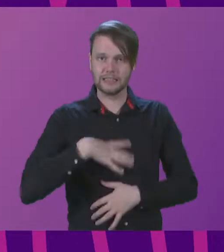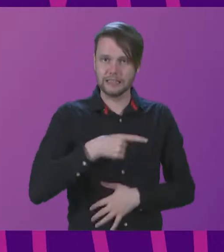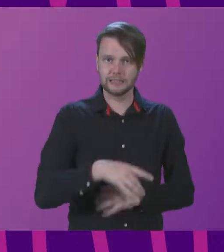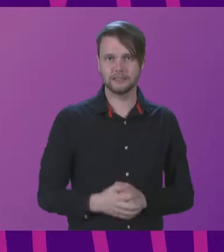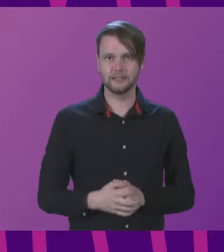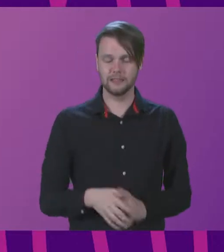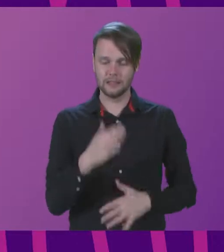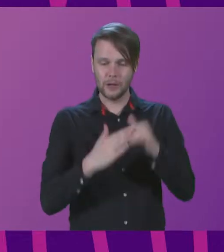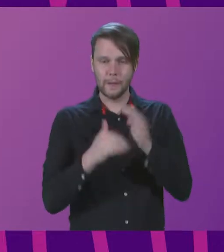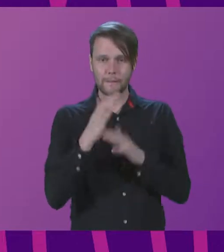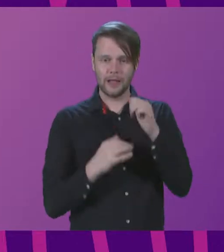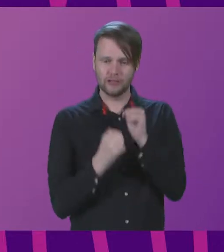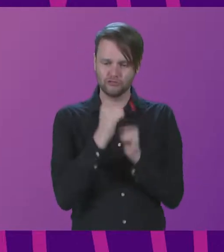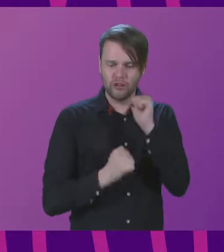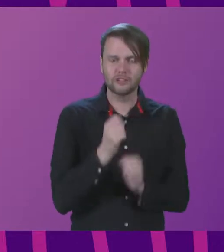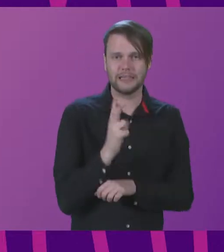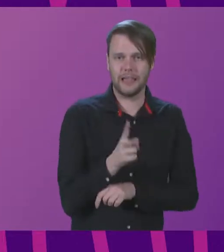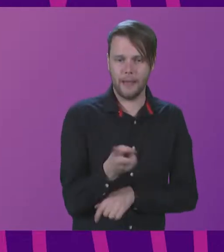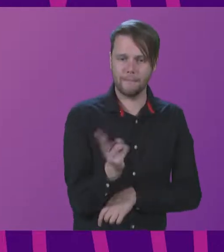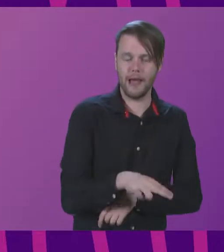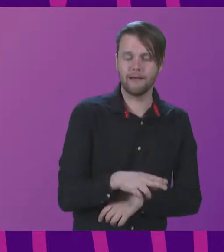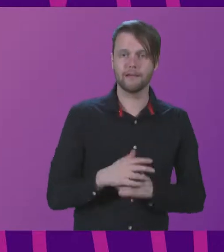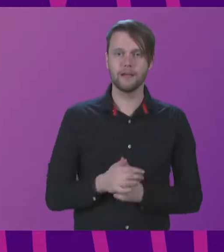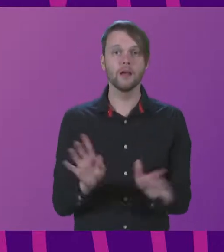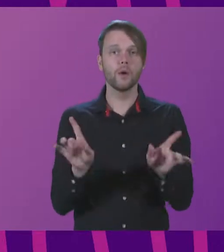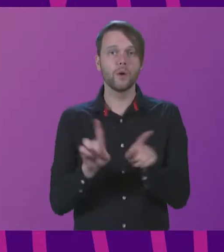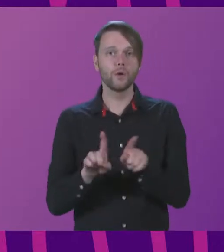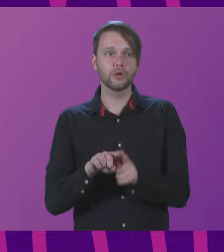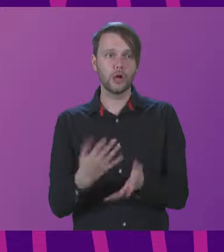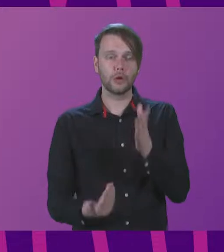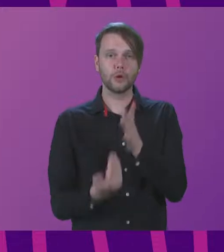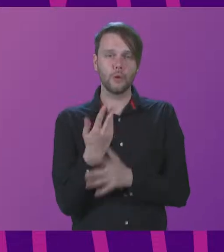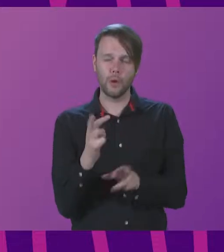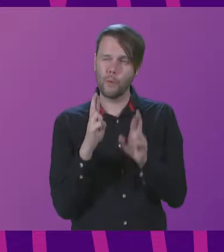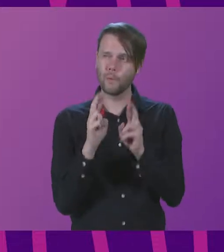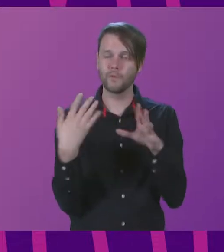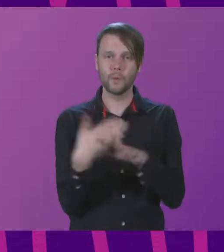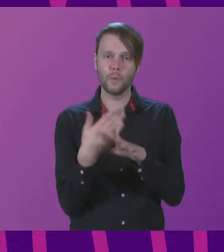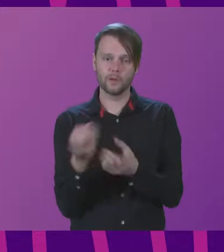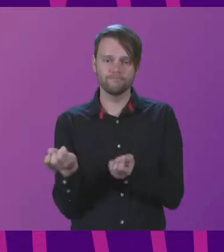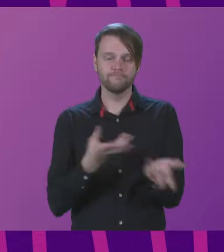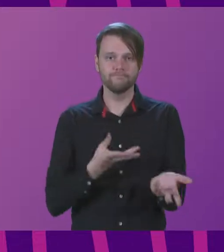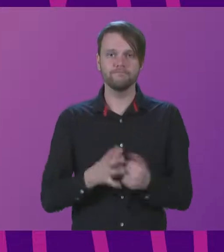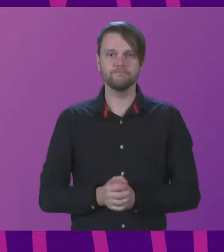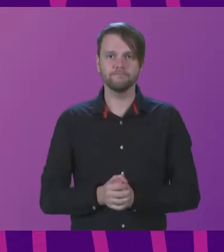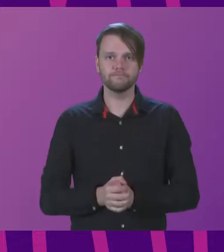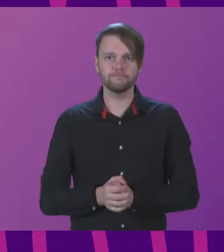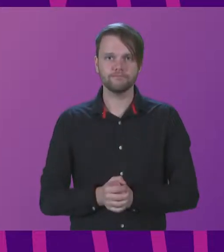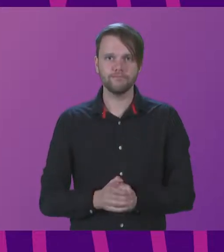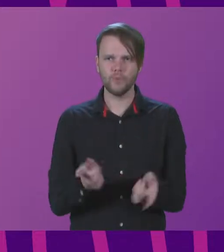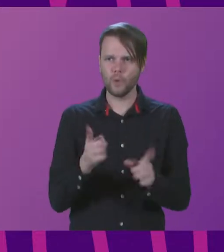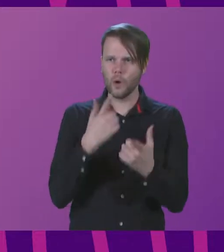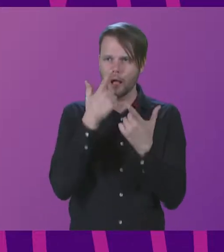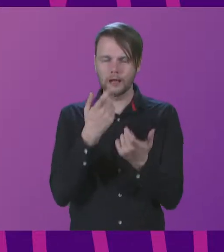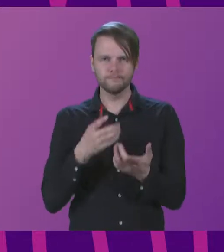rebuild its shattered infrastructure and places but also to deliver new hopeful works. What funds can we coordinate